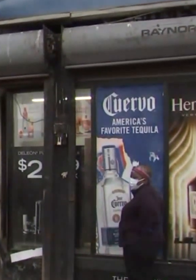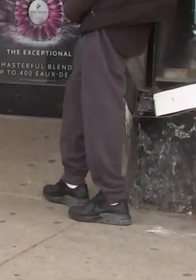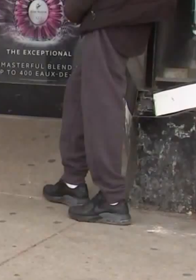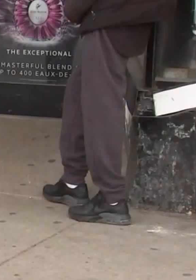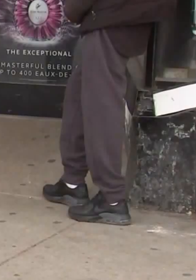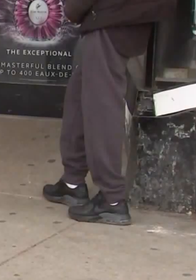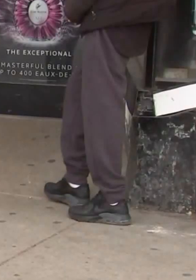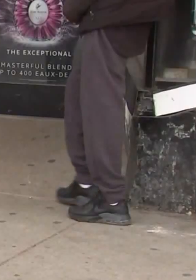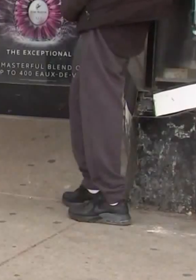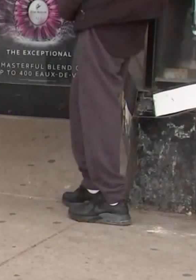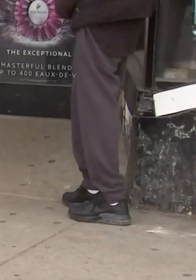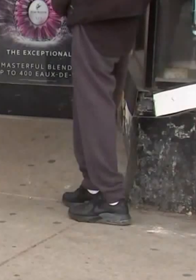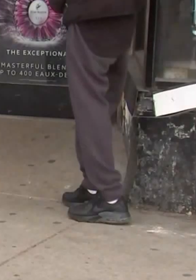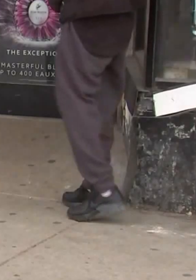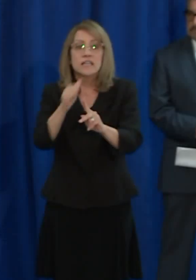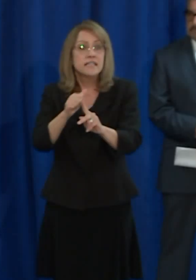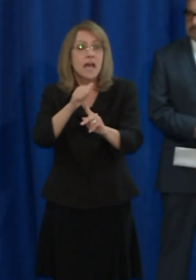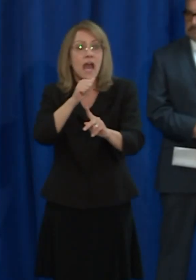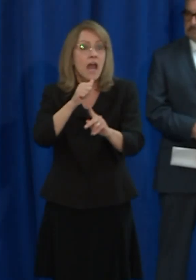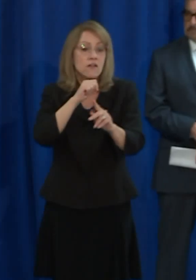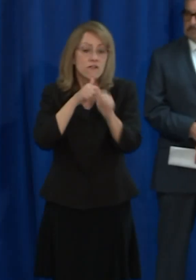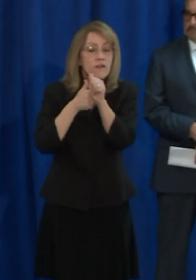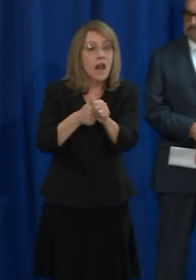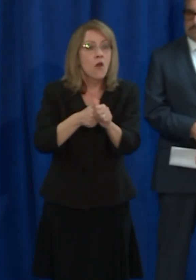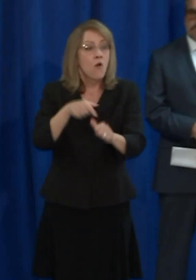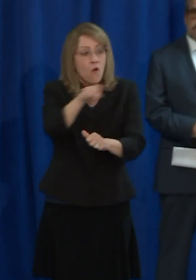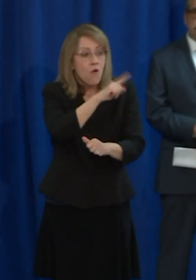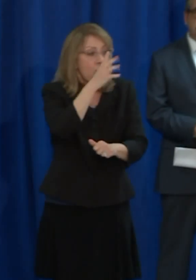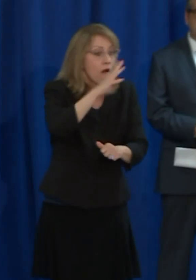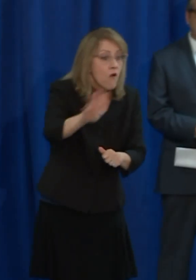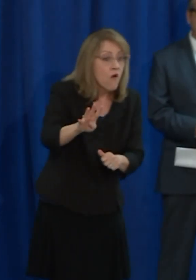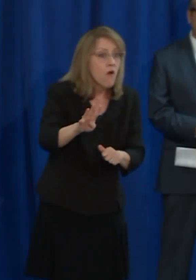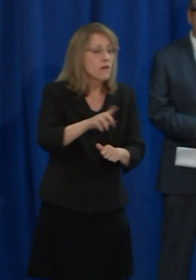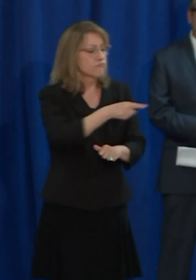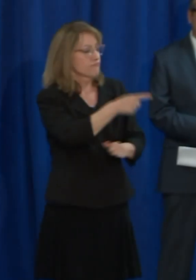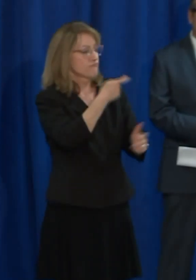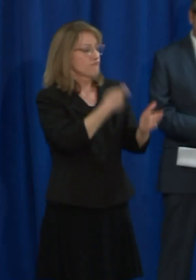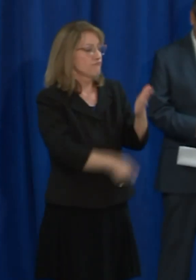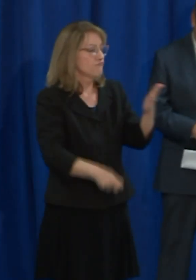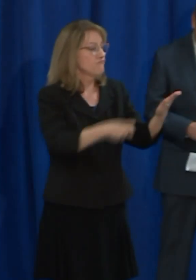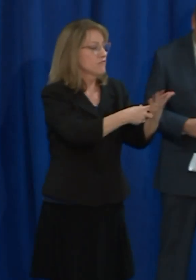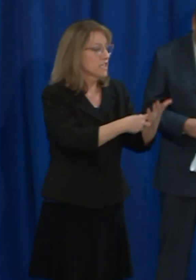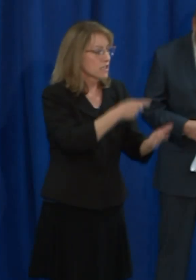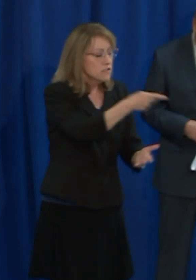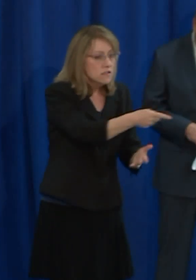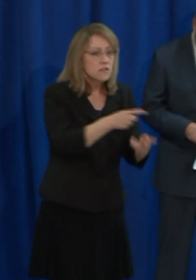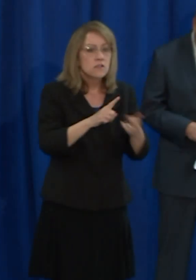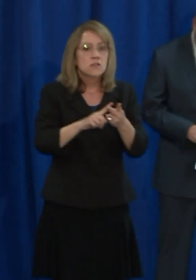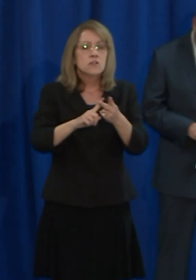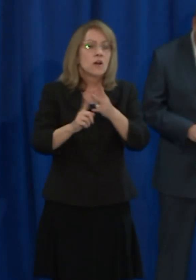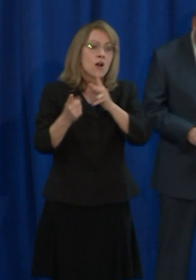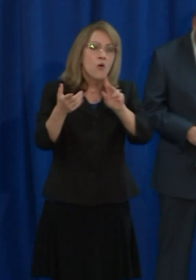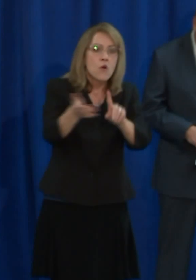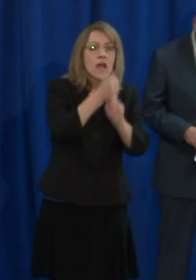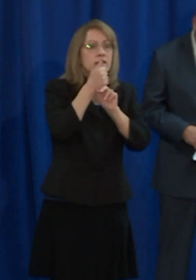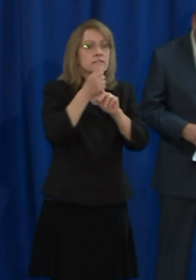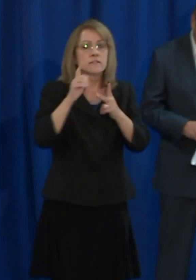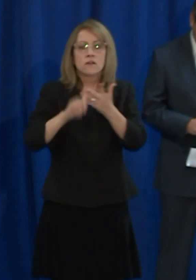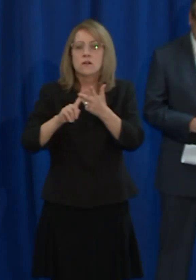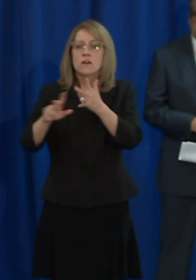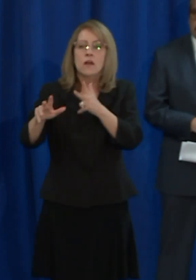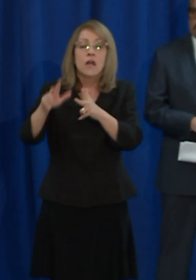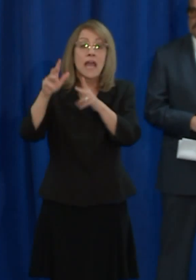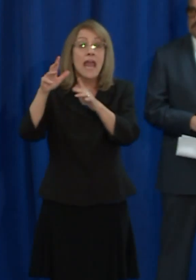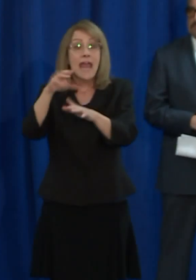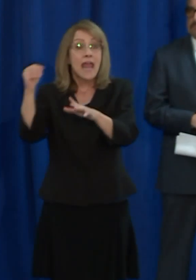night. This includes powers to fine, arrest and revoke your liquor license and other licenses if you